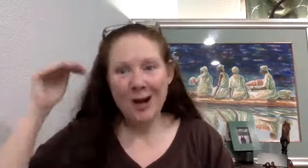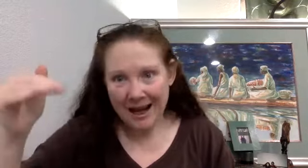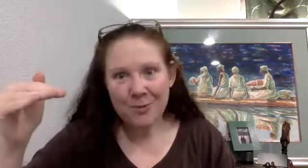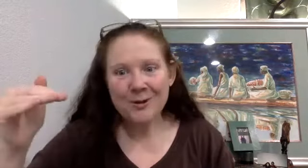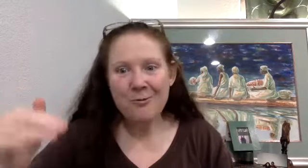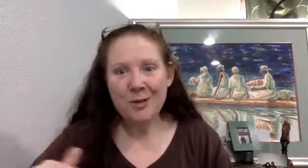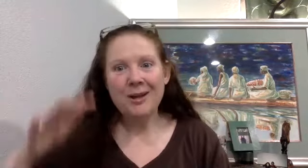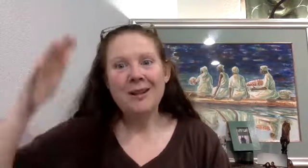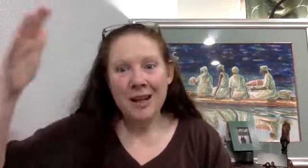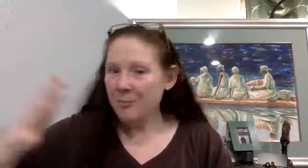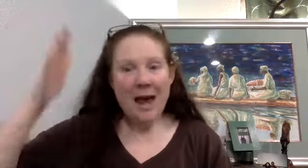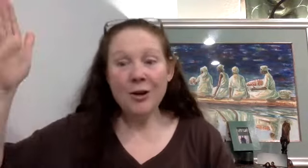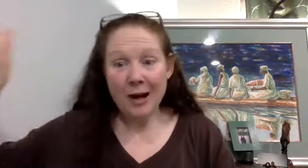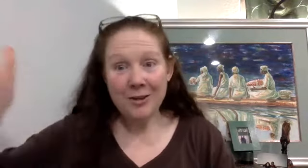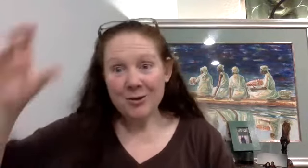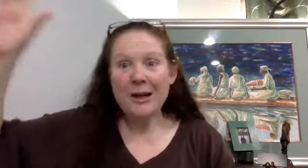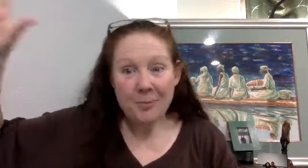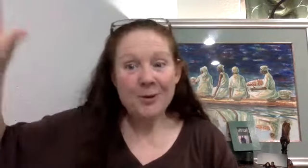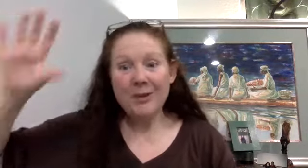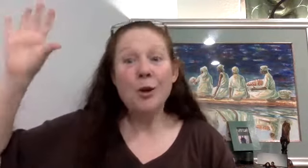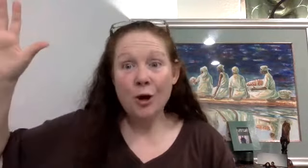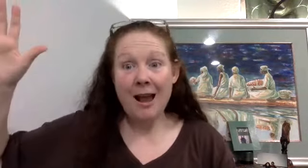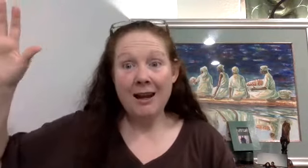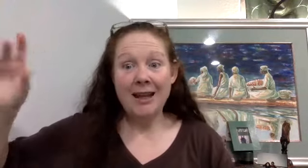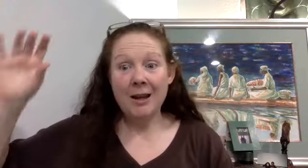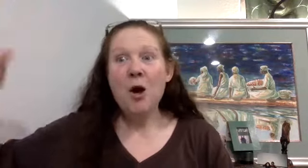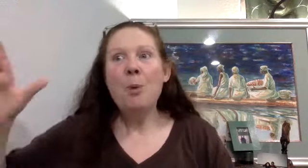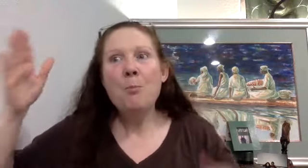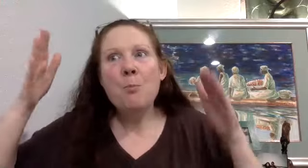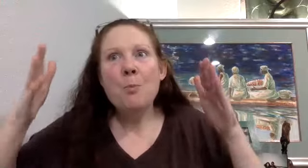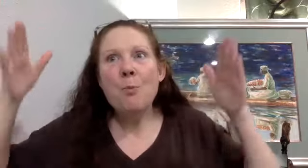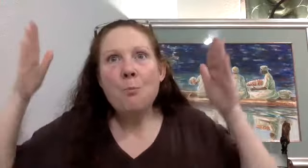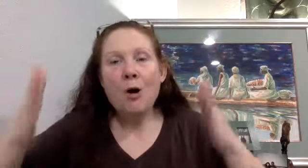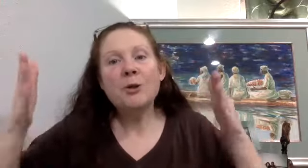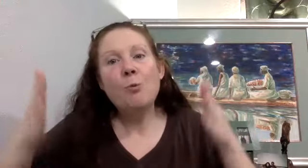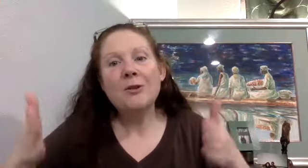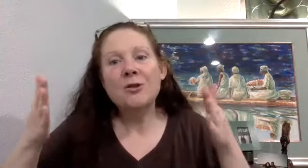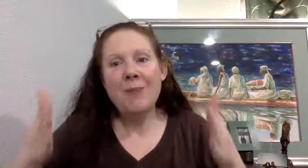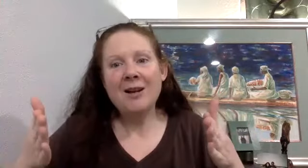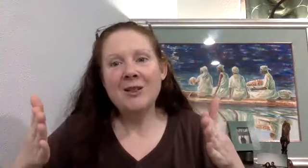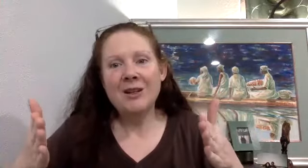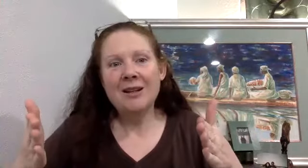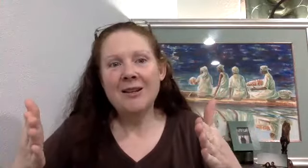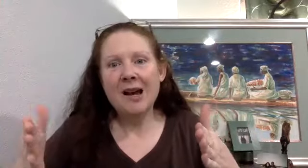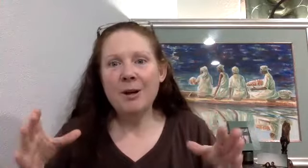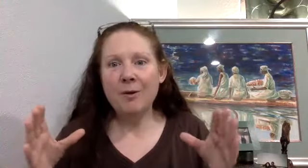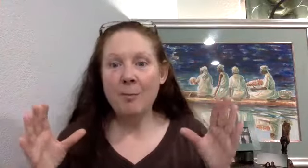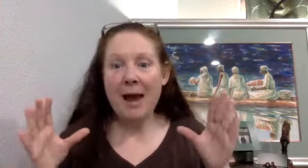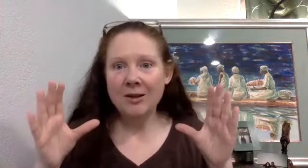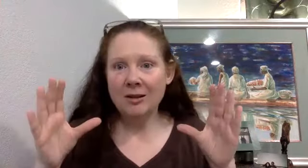80% women. The men are great. 20%. They're good at it. But most Western medicine is coming from a masculine